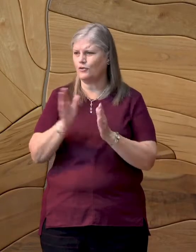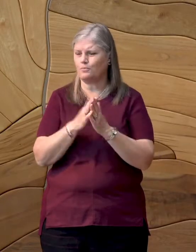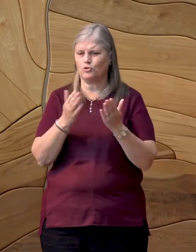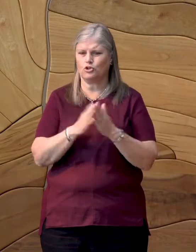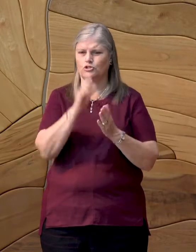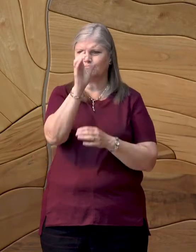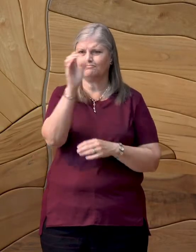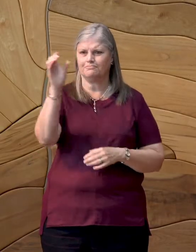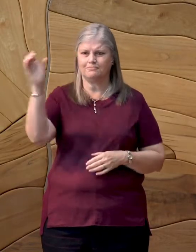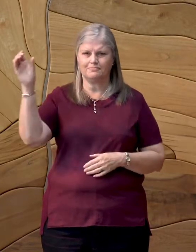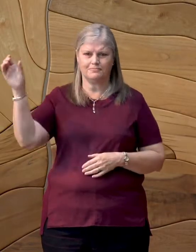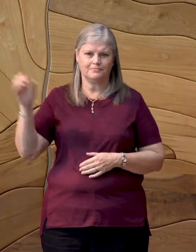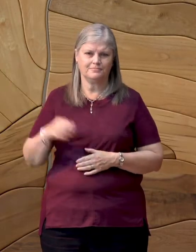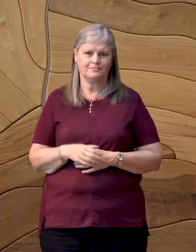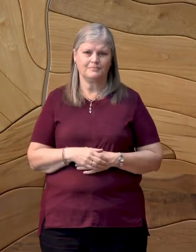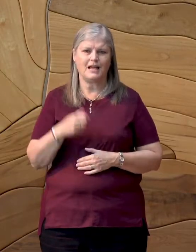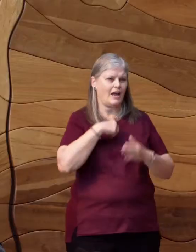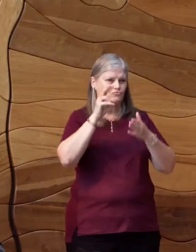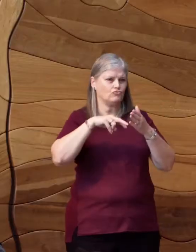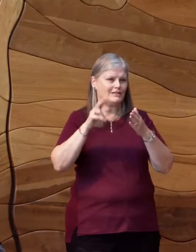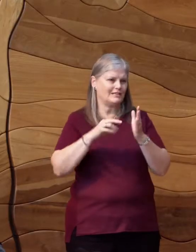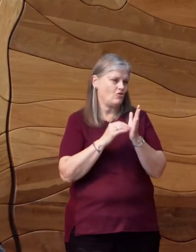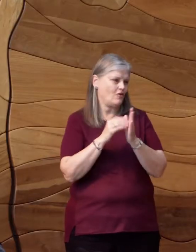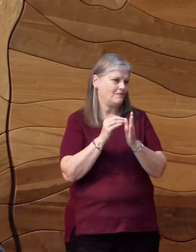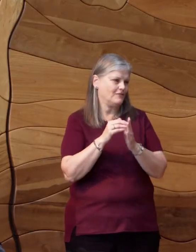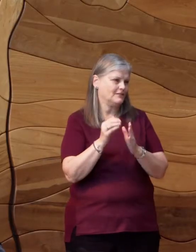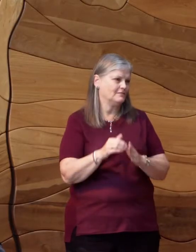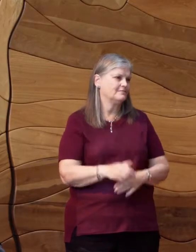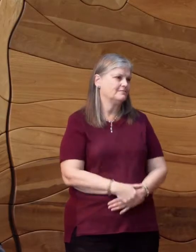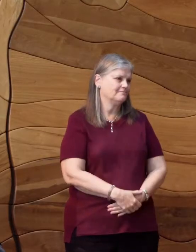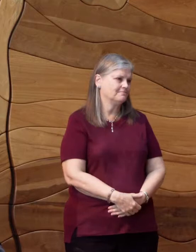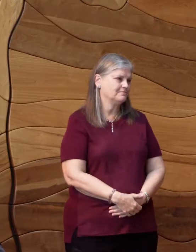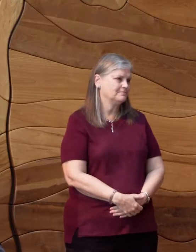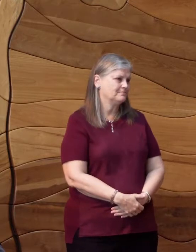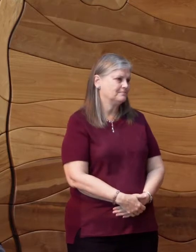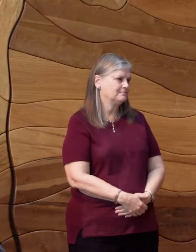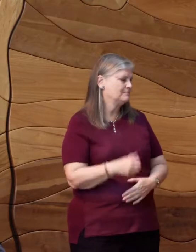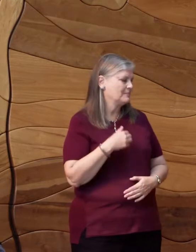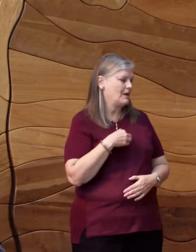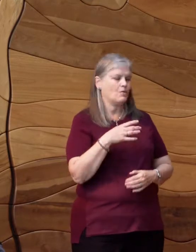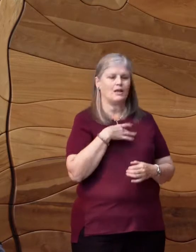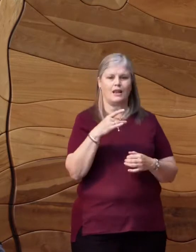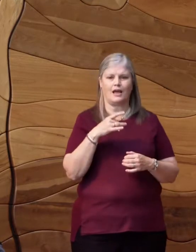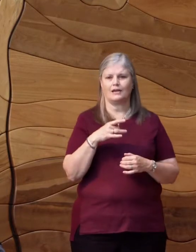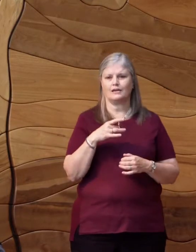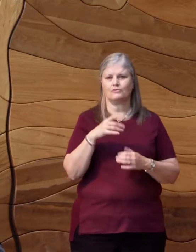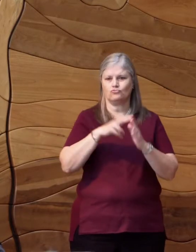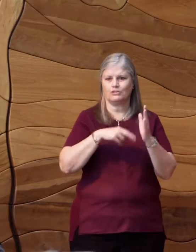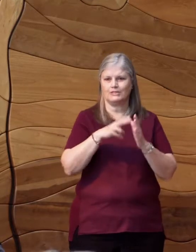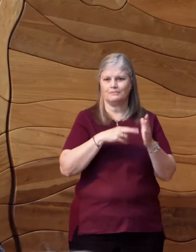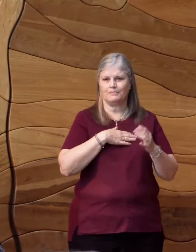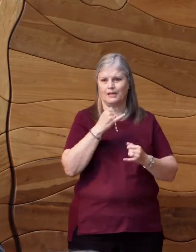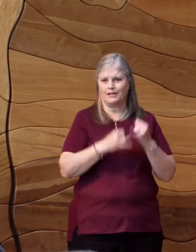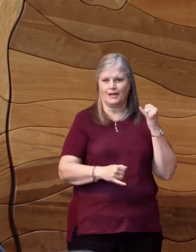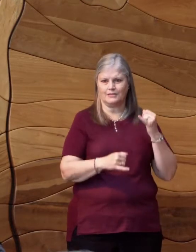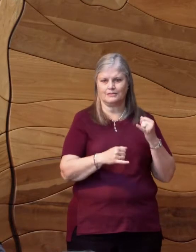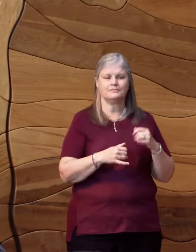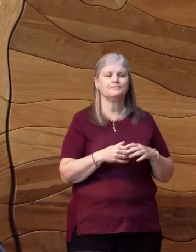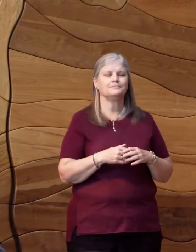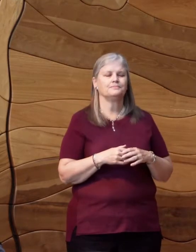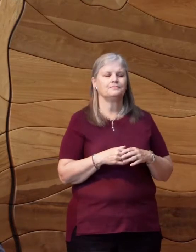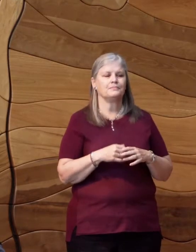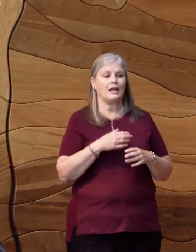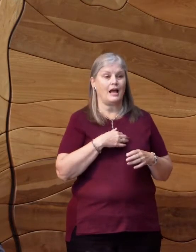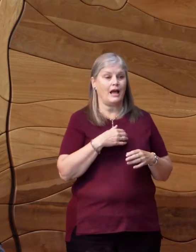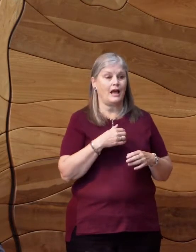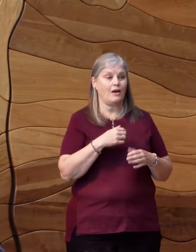shelves and return to them often. I'd like to end with a poem of mine, which I wrote on the back